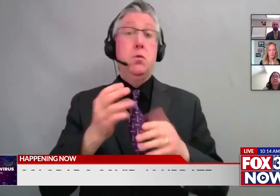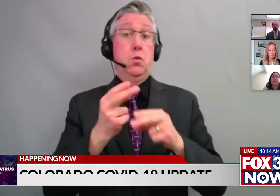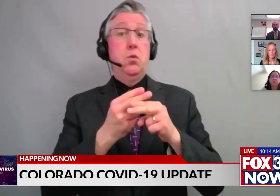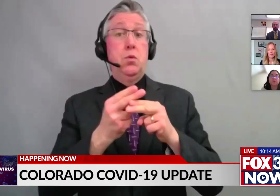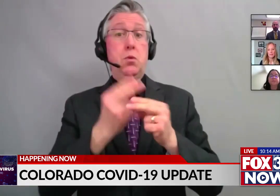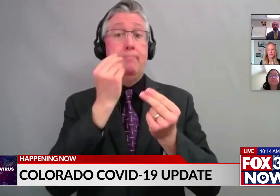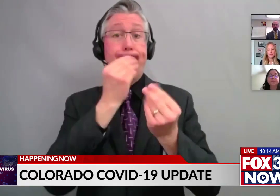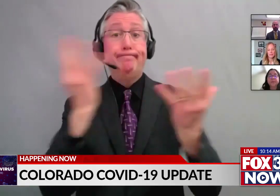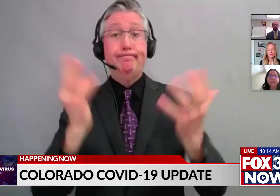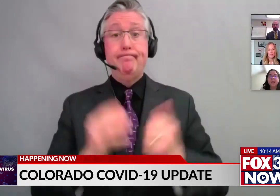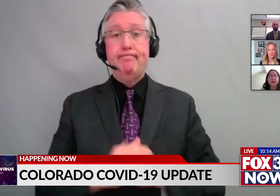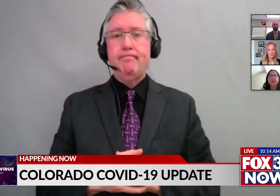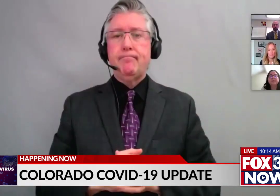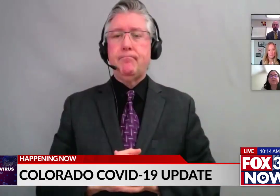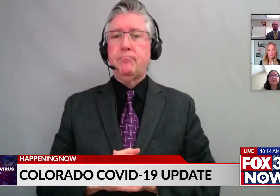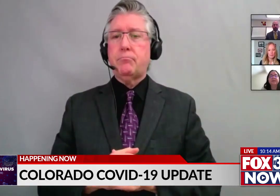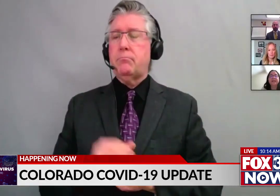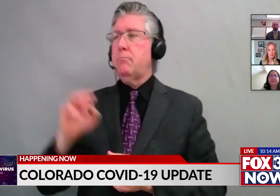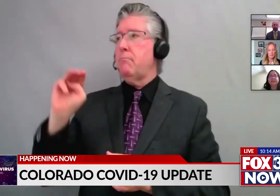All right, let's go to Mallory Anderson.